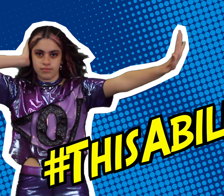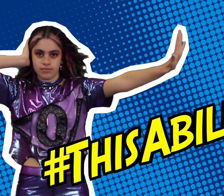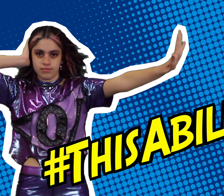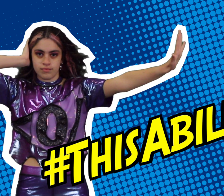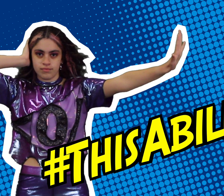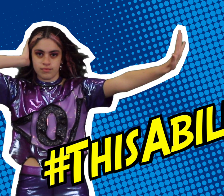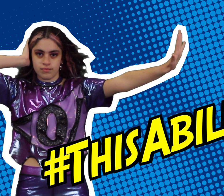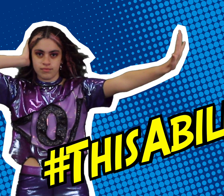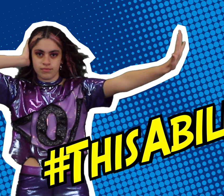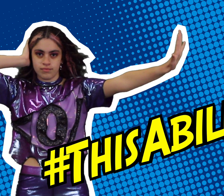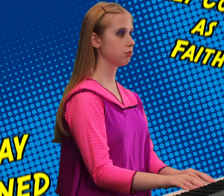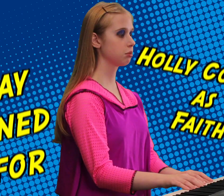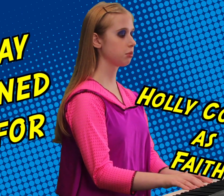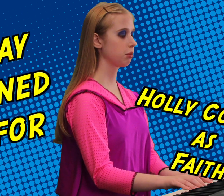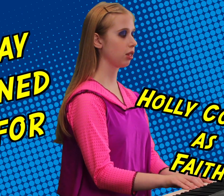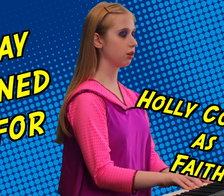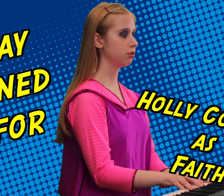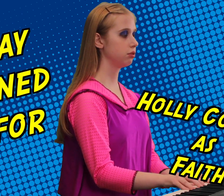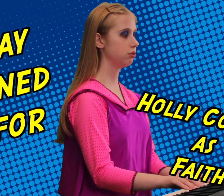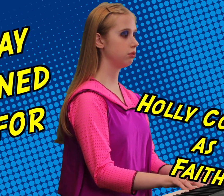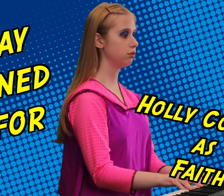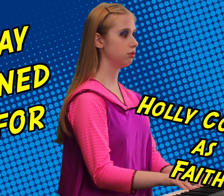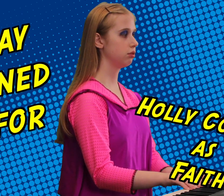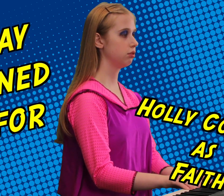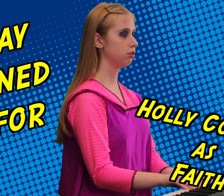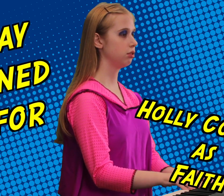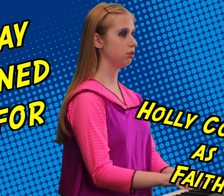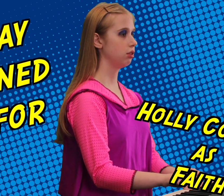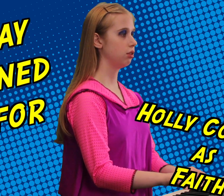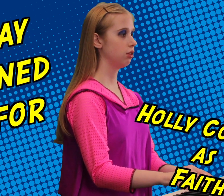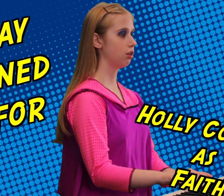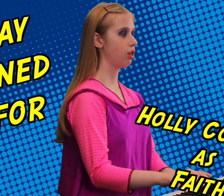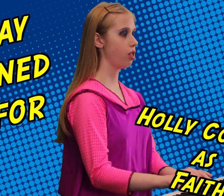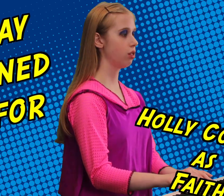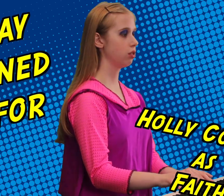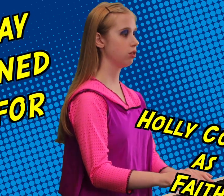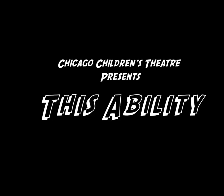I'm Jessica Bye-bye. Bye-bye. Bye-bye. Bye